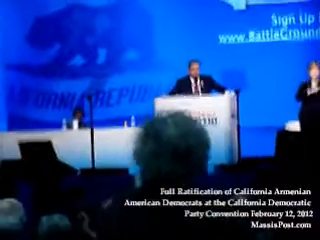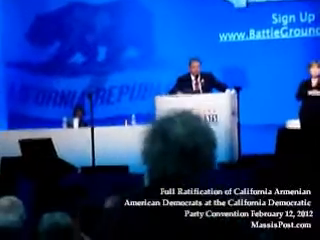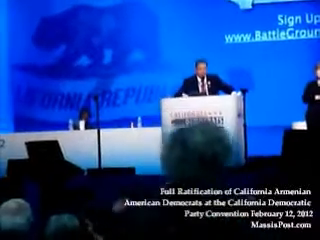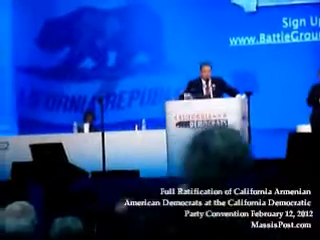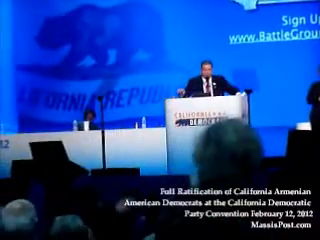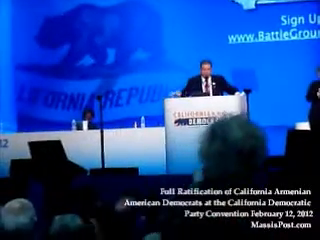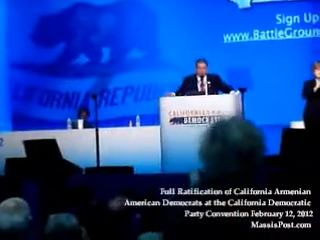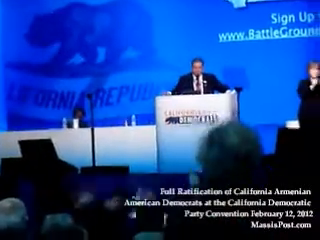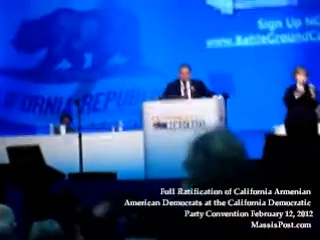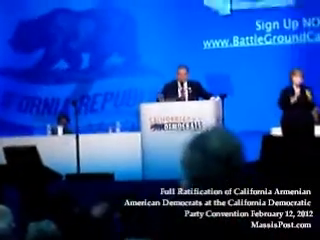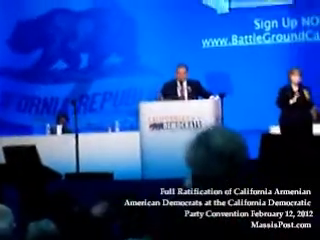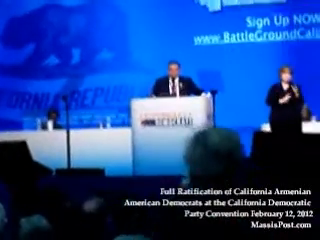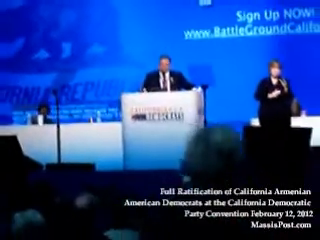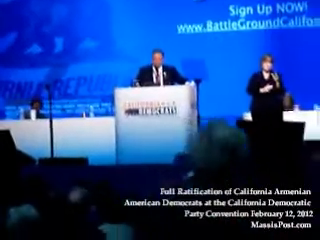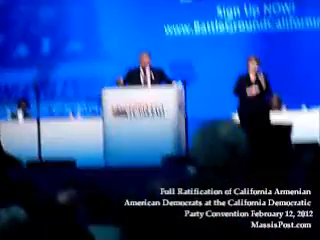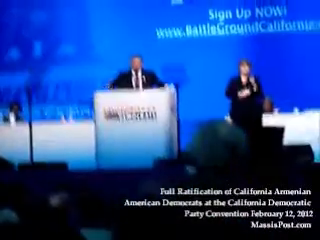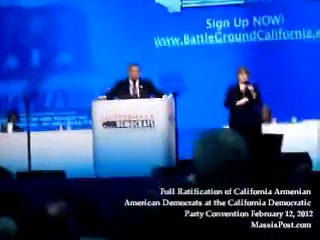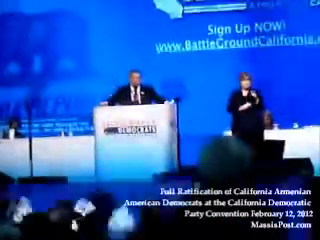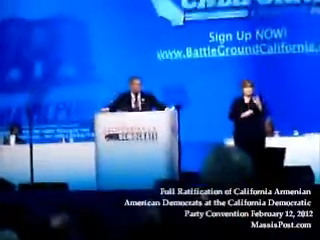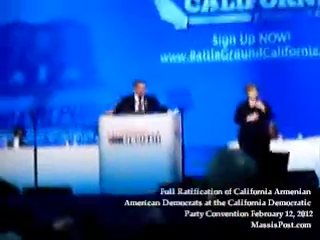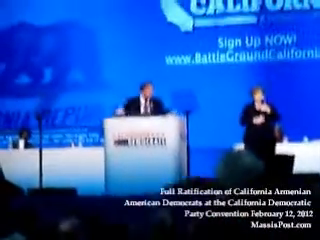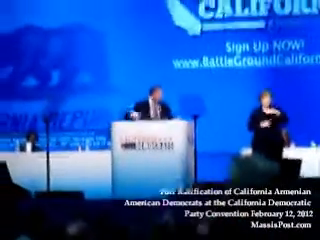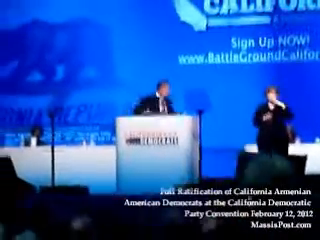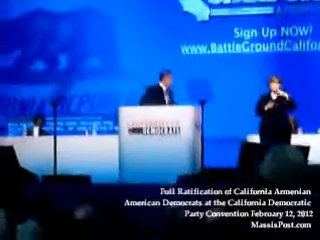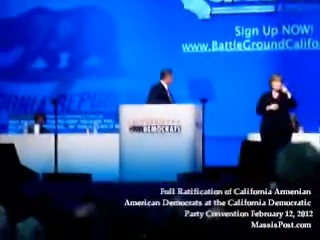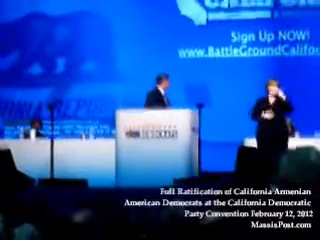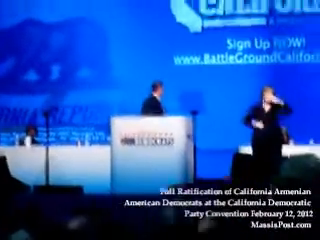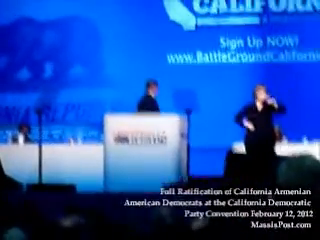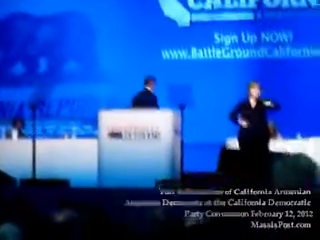Without objection, that is my report.